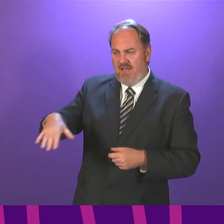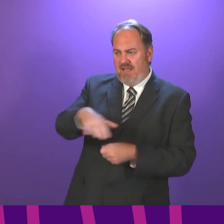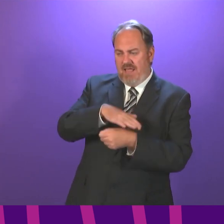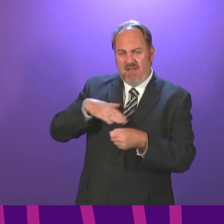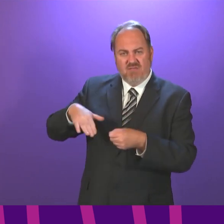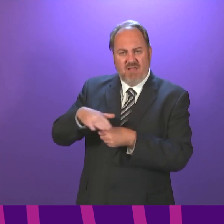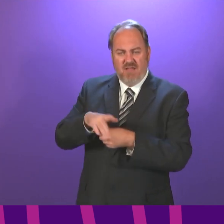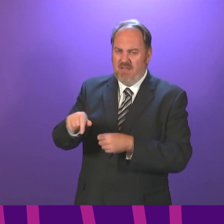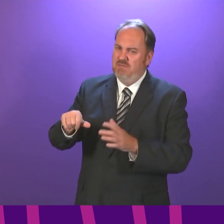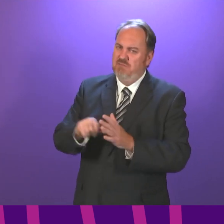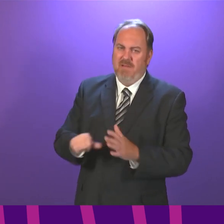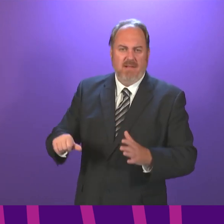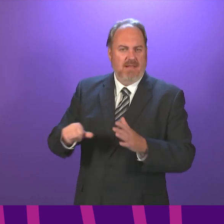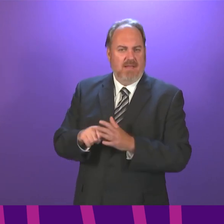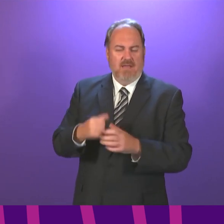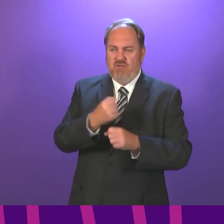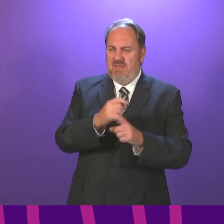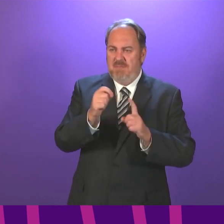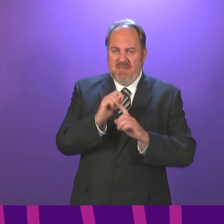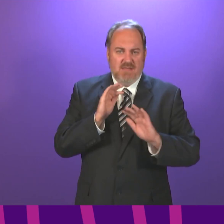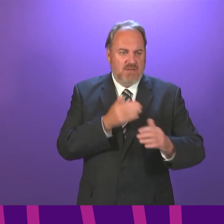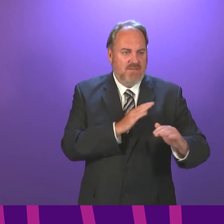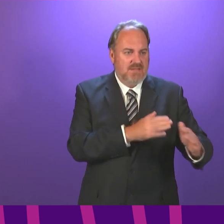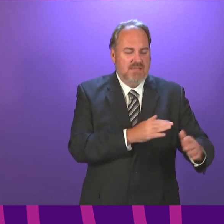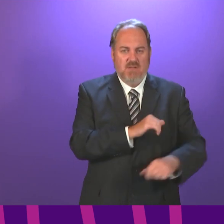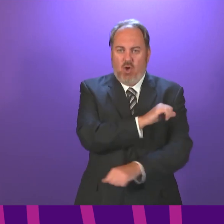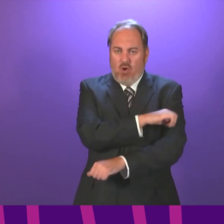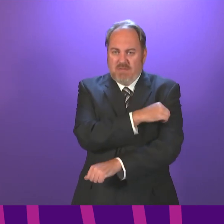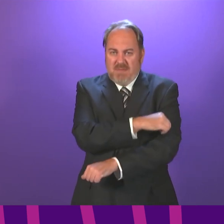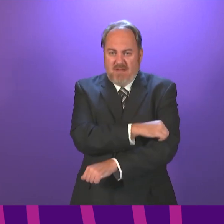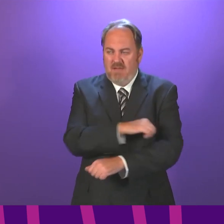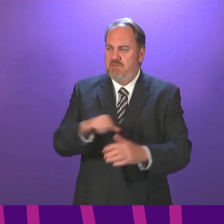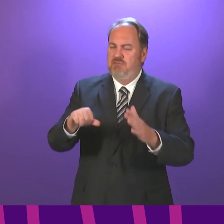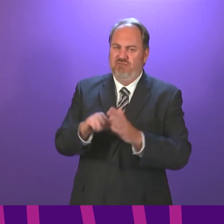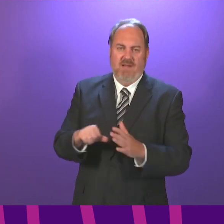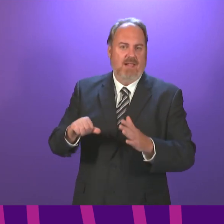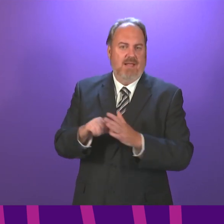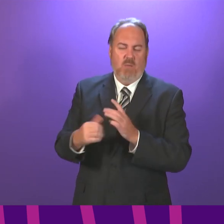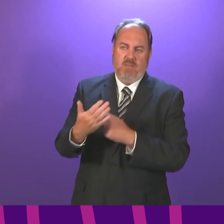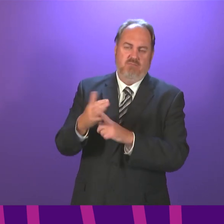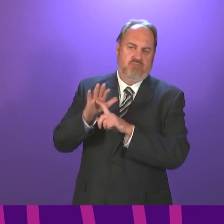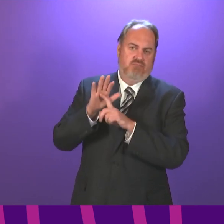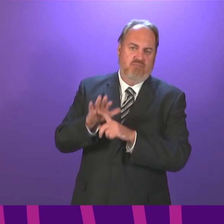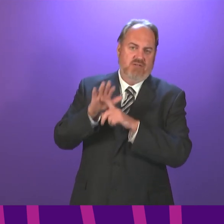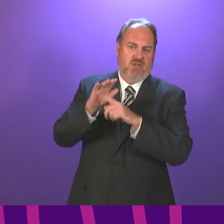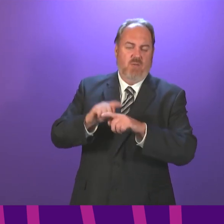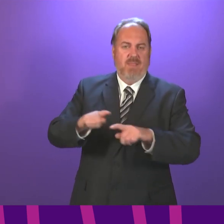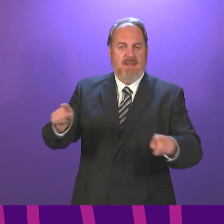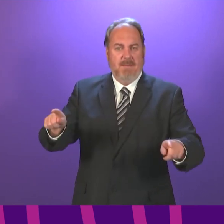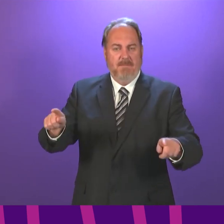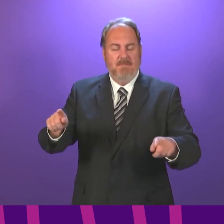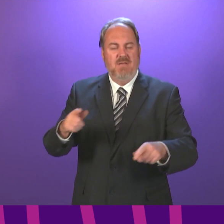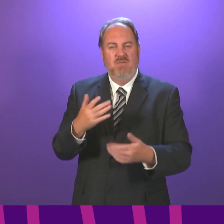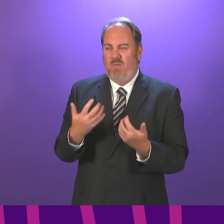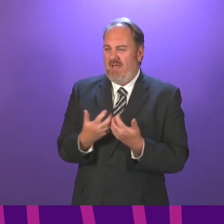social service, GP practices and hospitals. Can I ask the First Minister for an update on the services in Lanarkshire? What